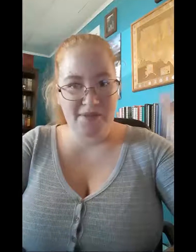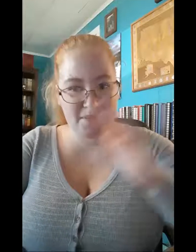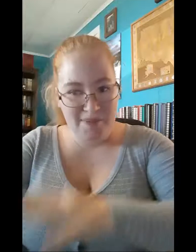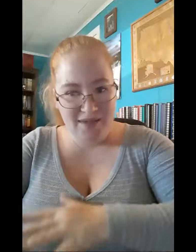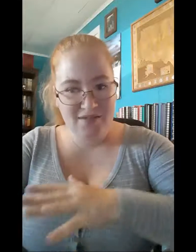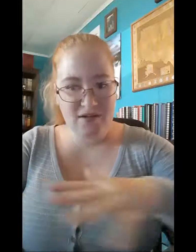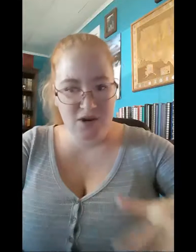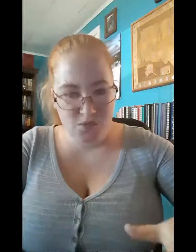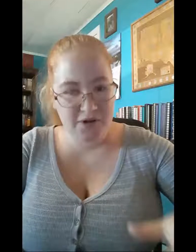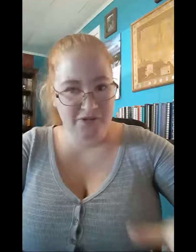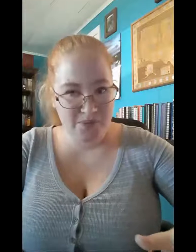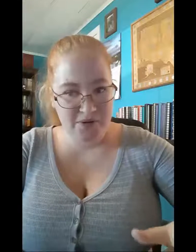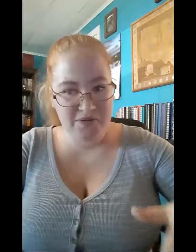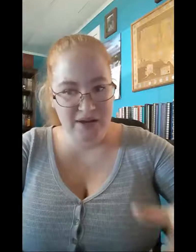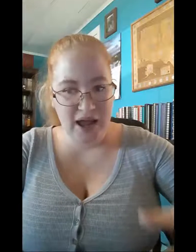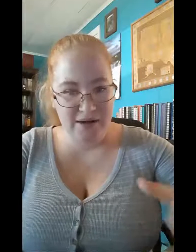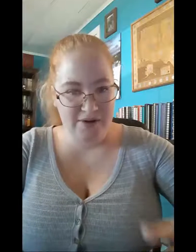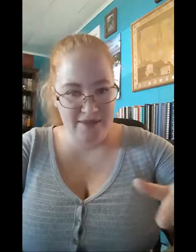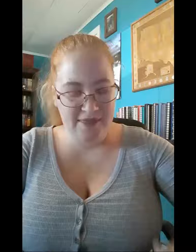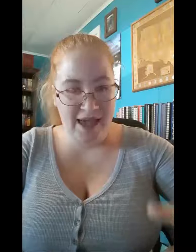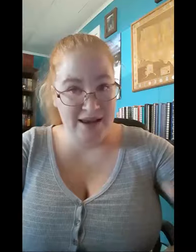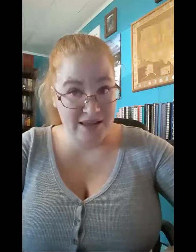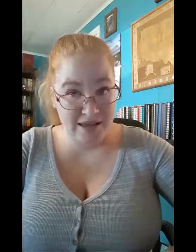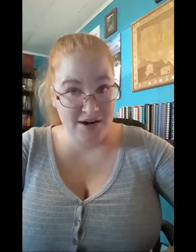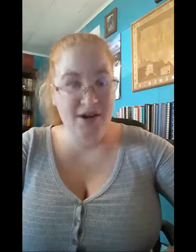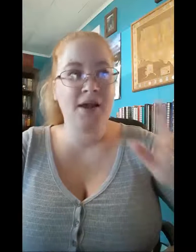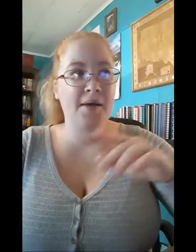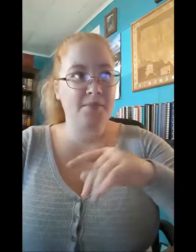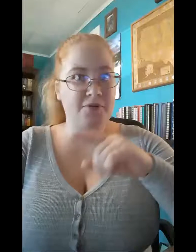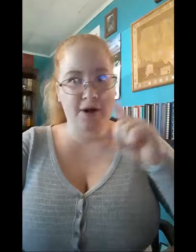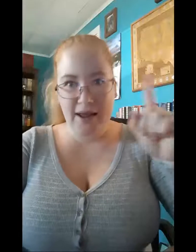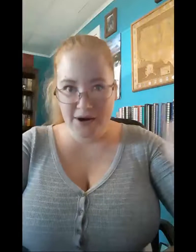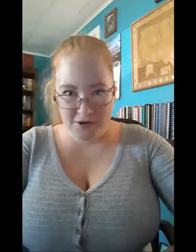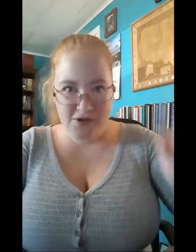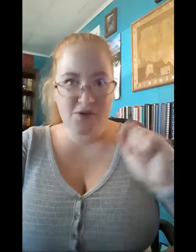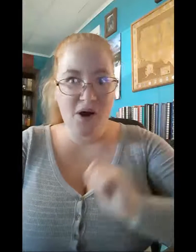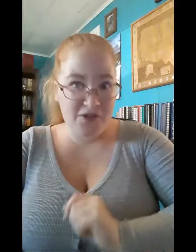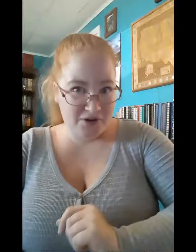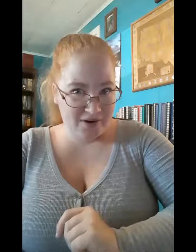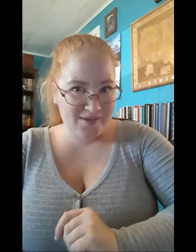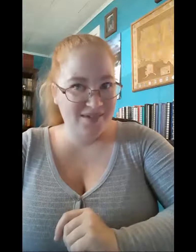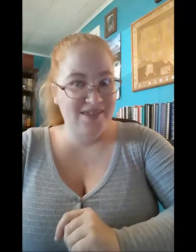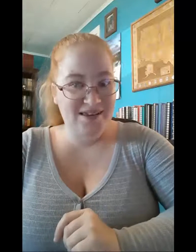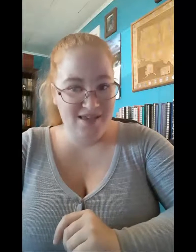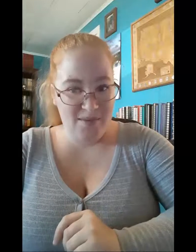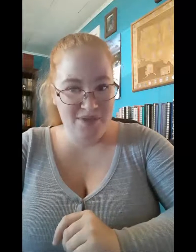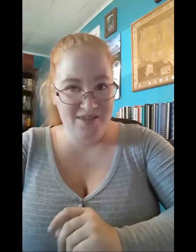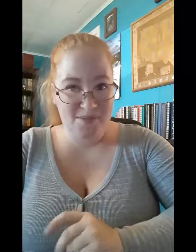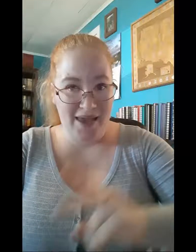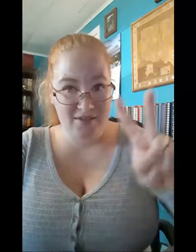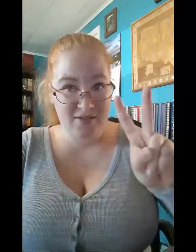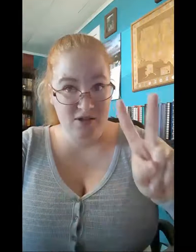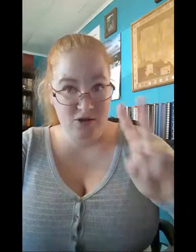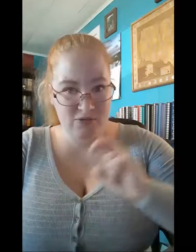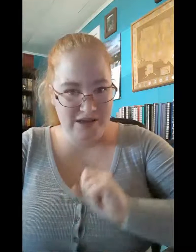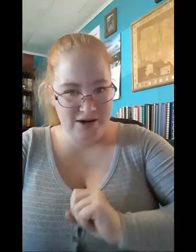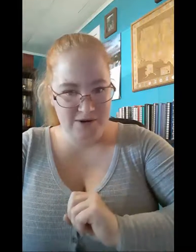the best and worst books that I read that year prior to all the crazy that has happened in the past two years.